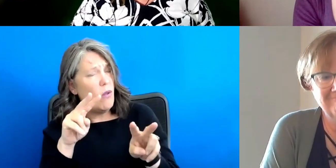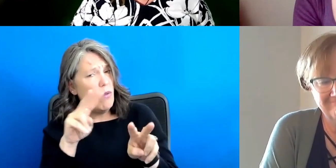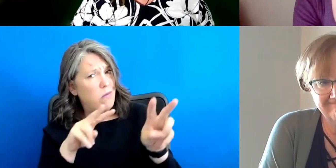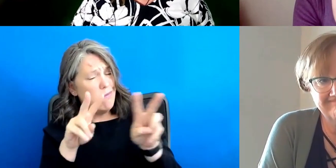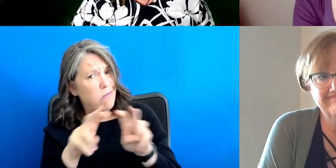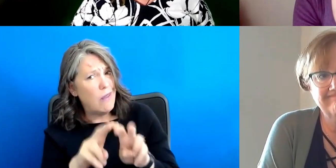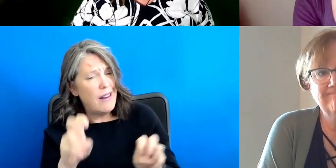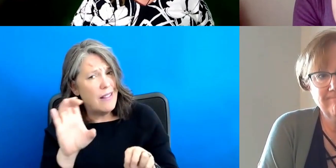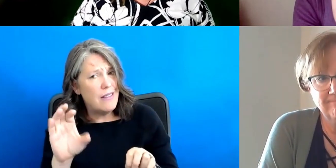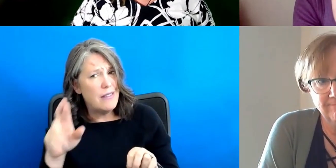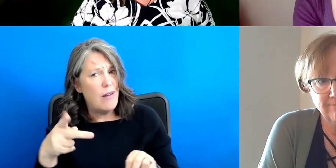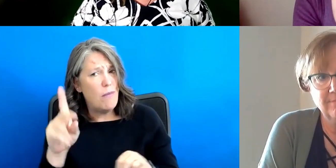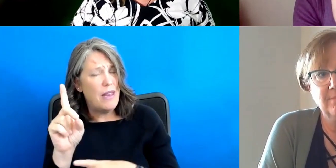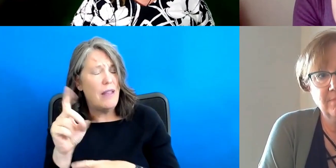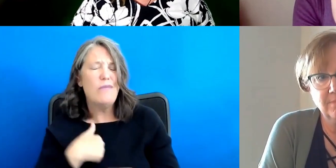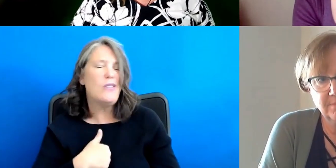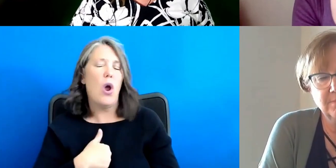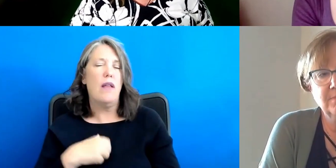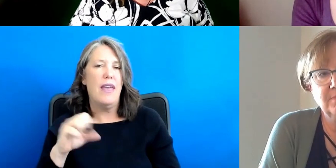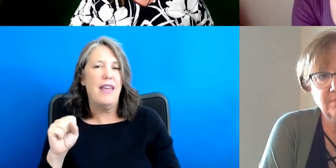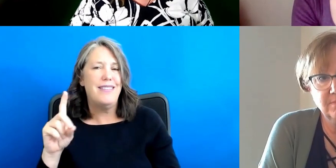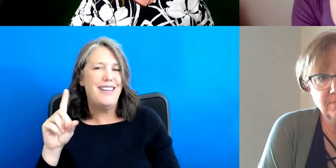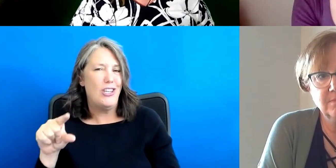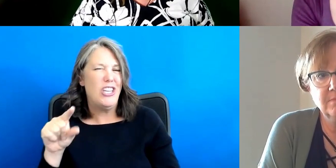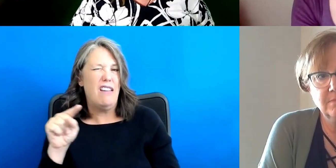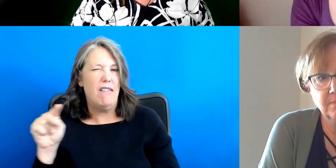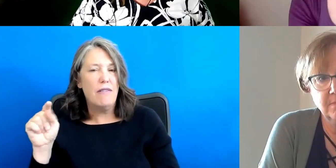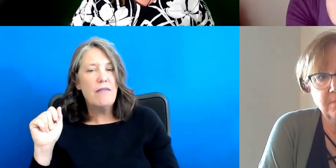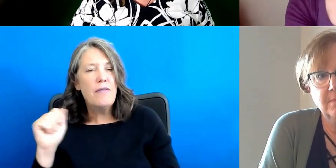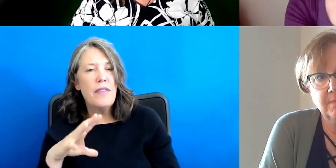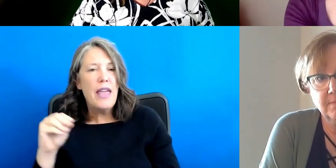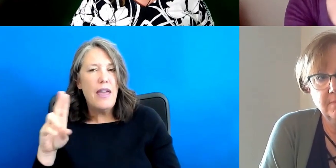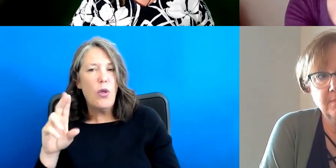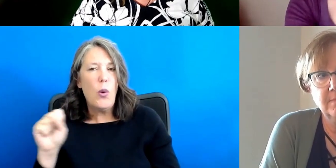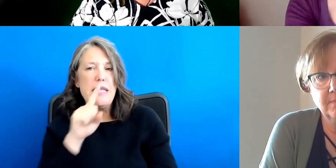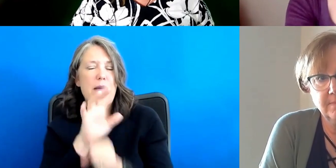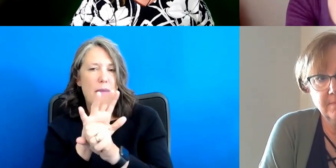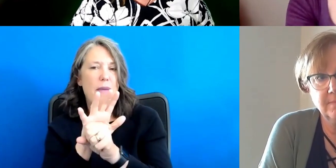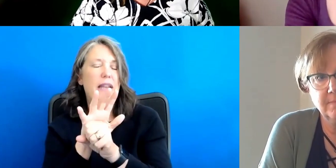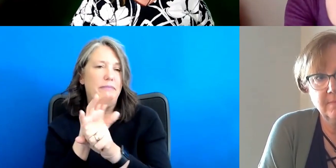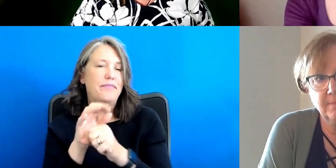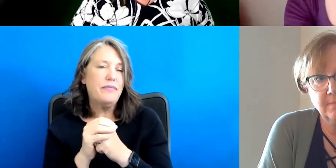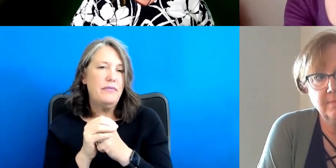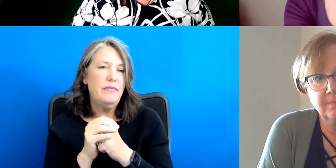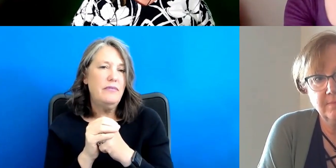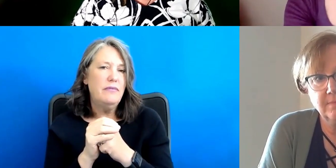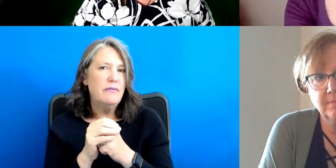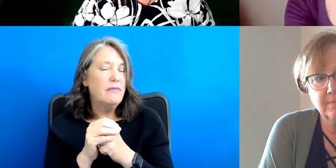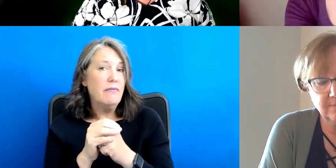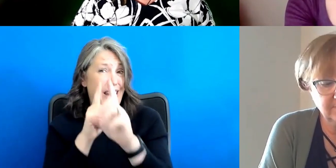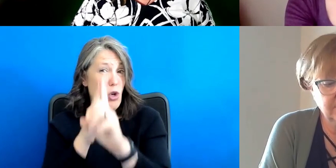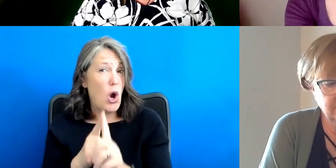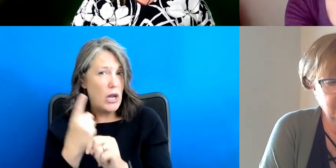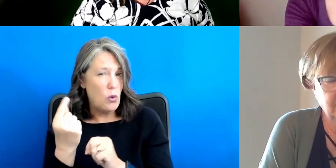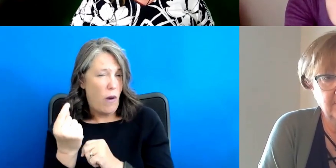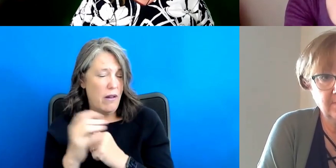uh, I'm sorry, the SDGs and the U S commitment and, you know, what the targets are